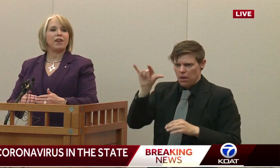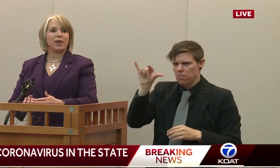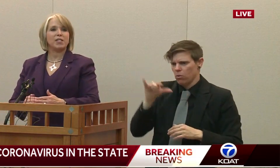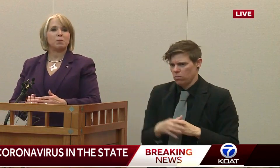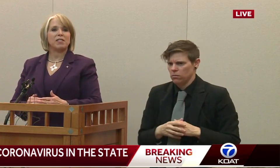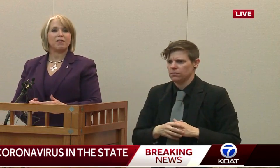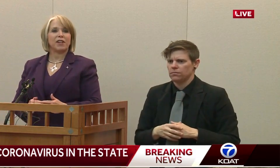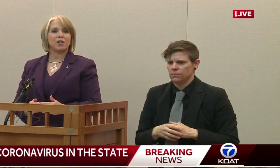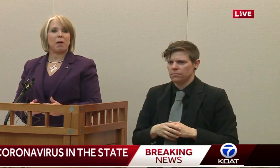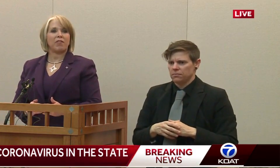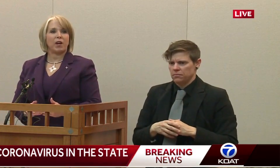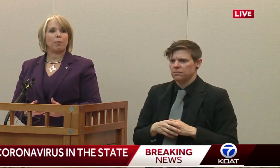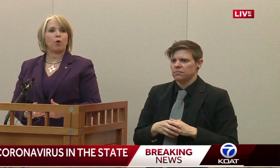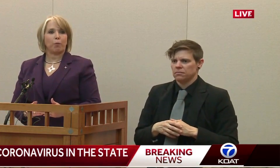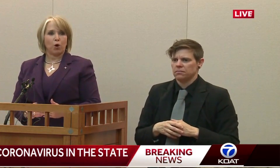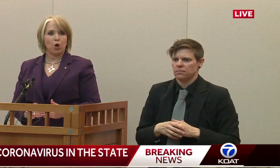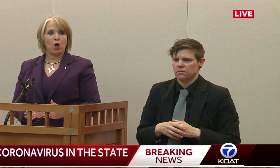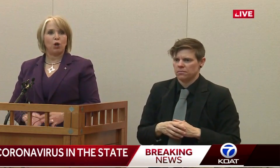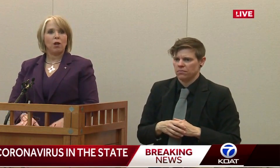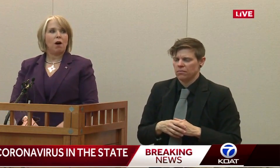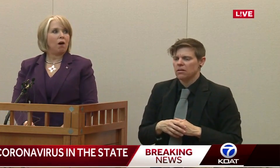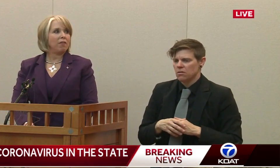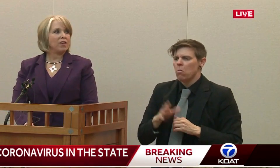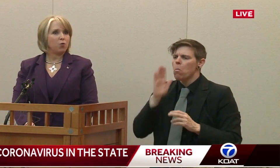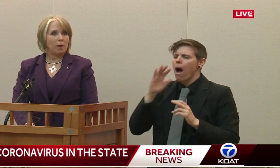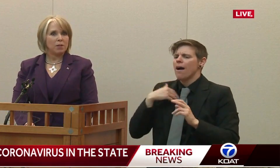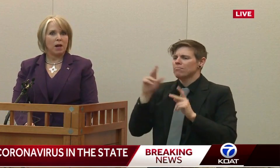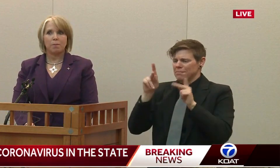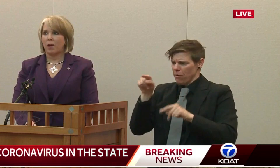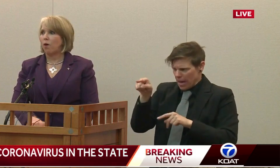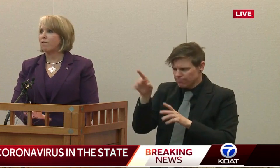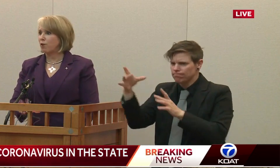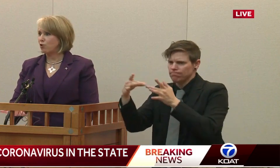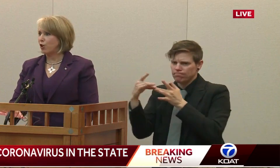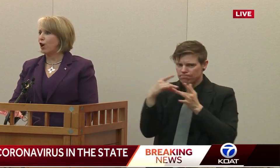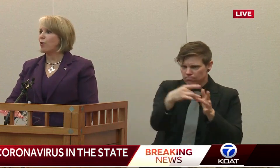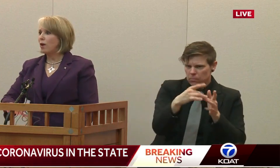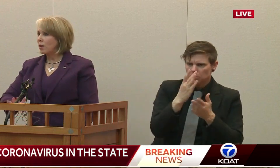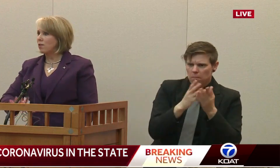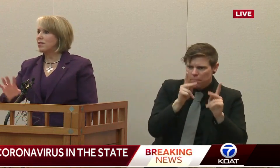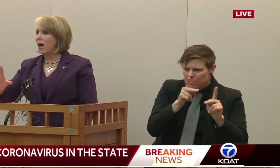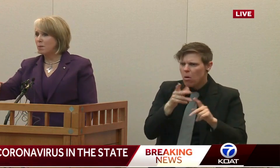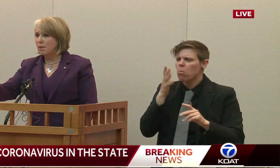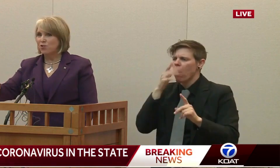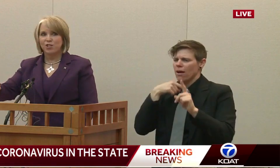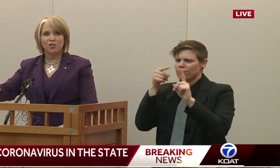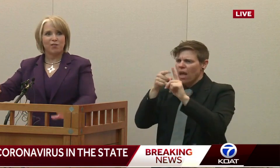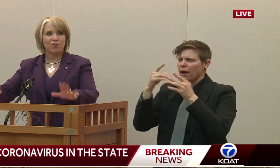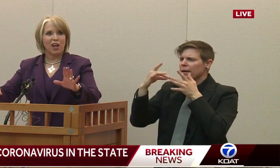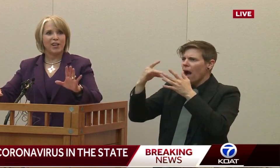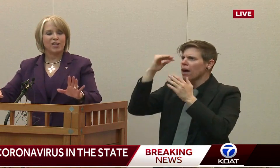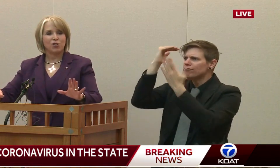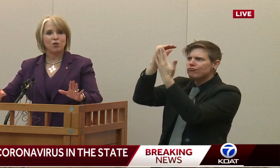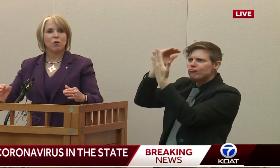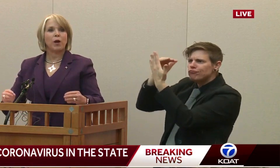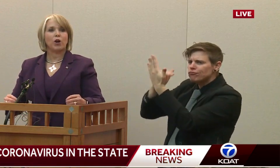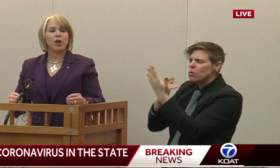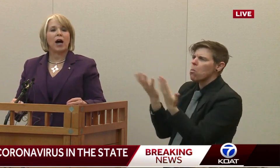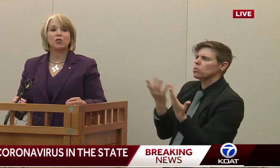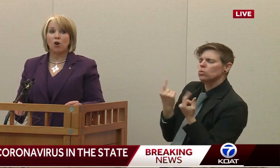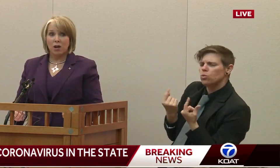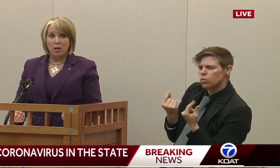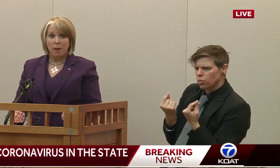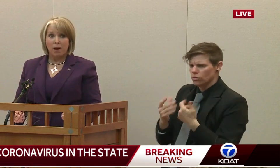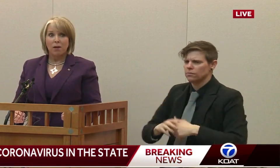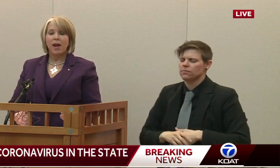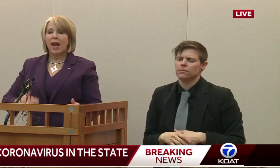we'll put out the very specifics about the airport protocol on this website. But I want folks to know there's not a business and there's not an issue that we